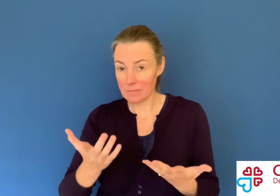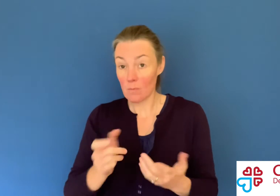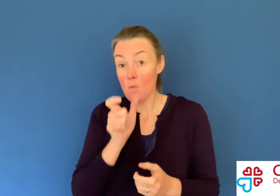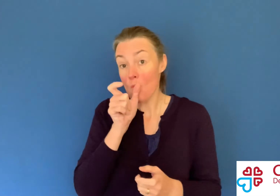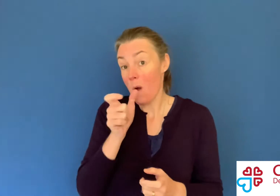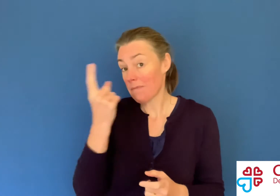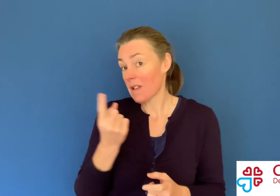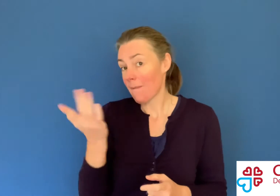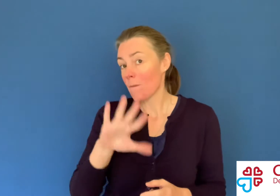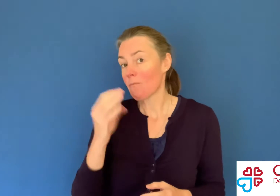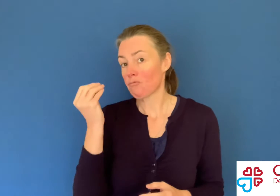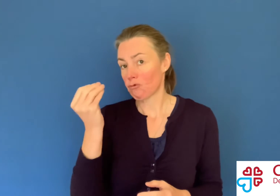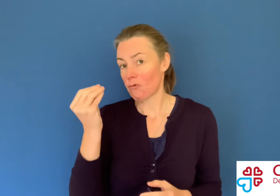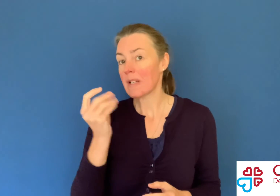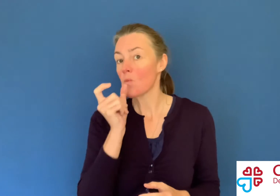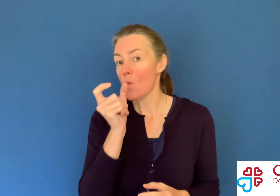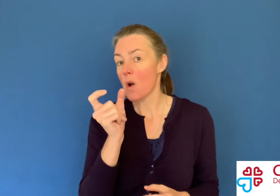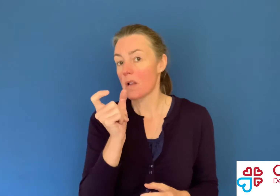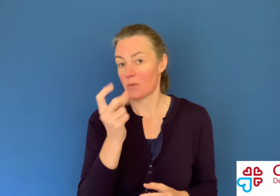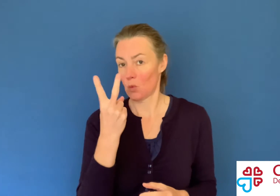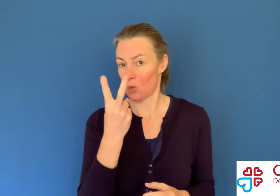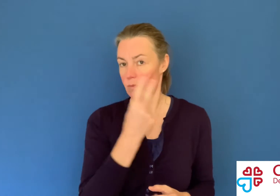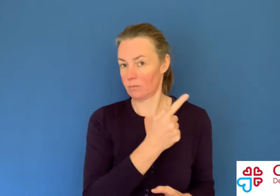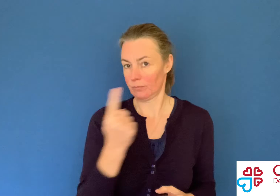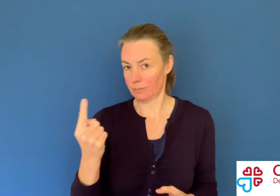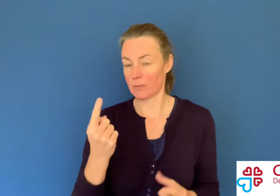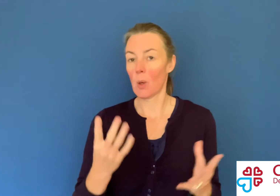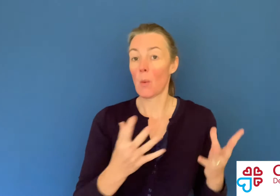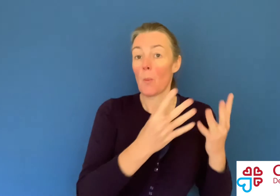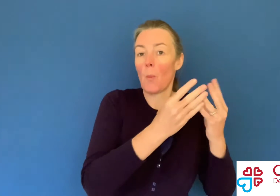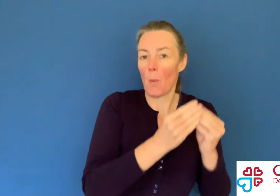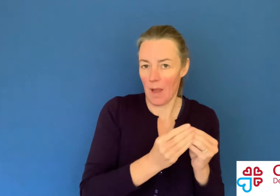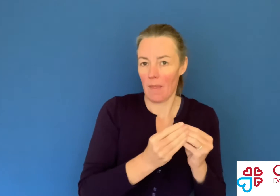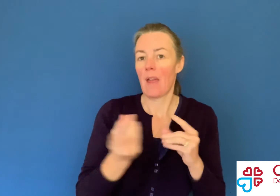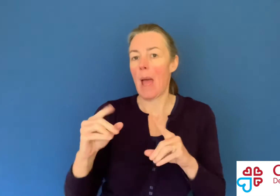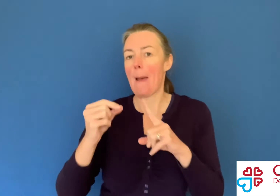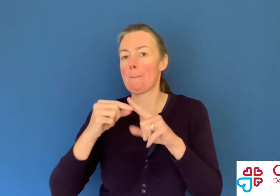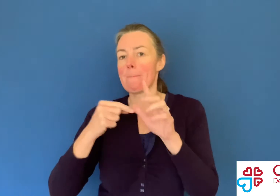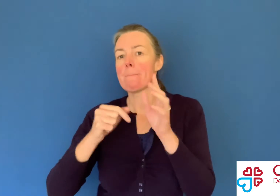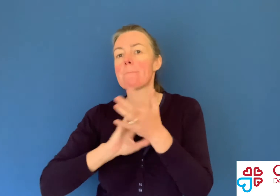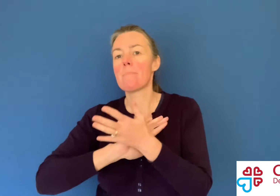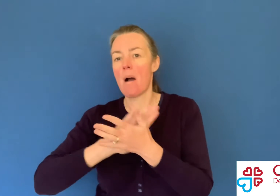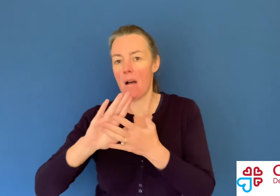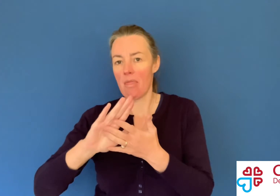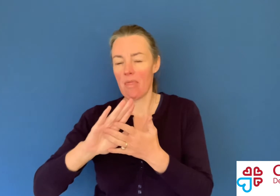it mean? Well, the word itself is from two Greek words, meaning with and path.